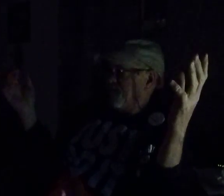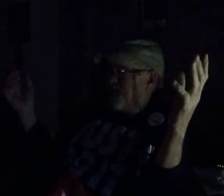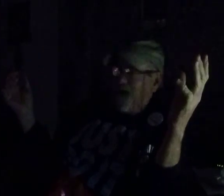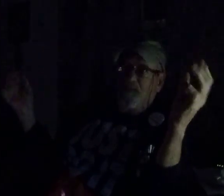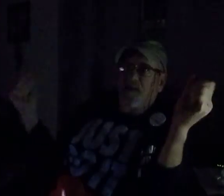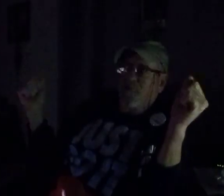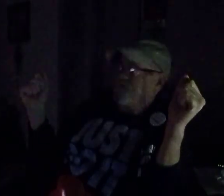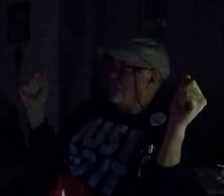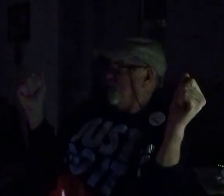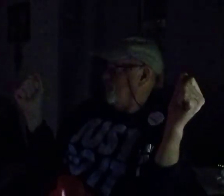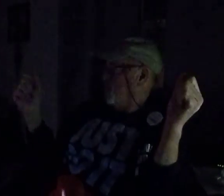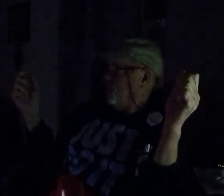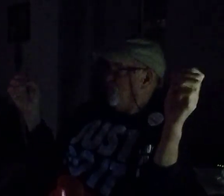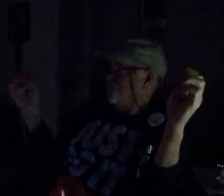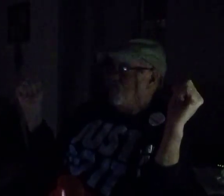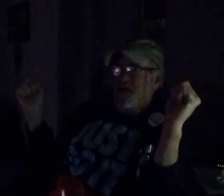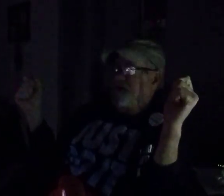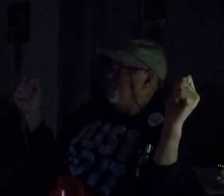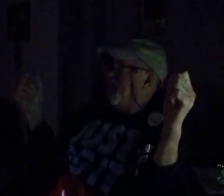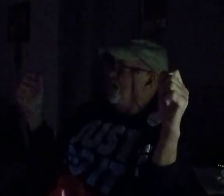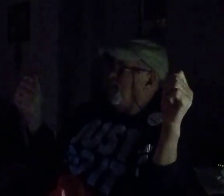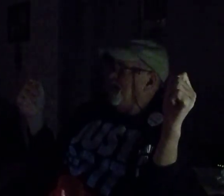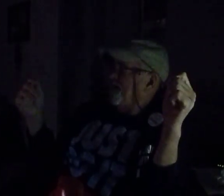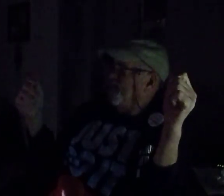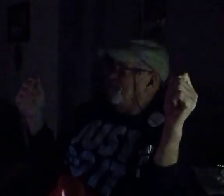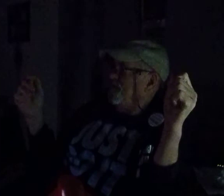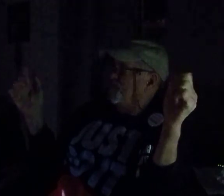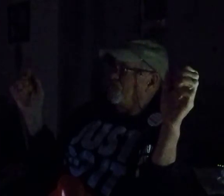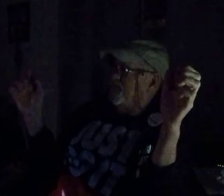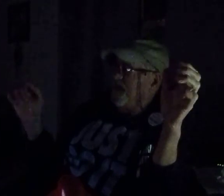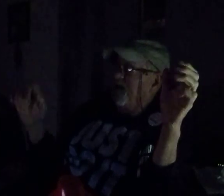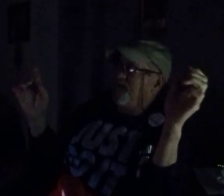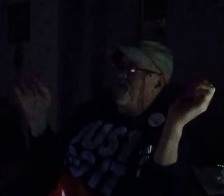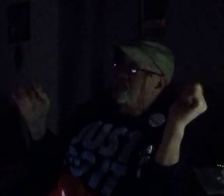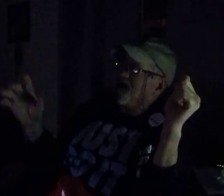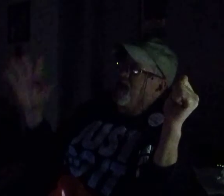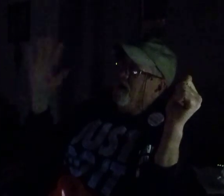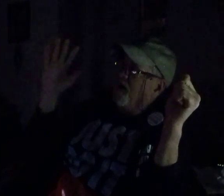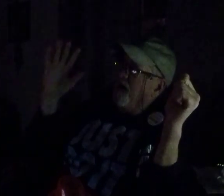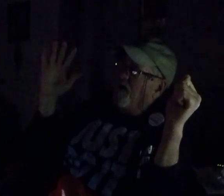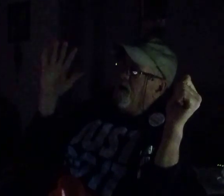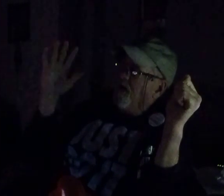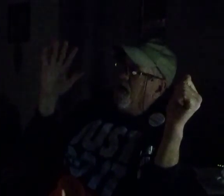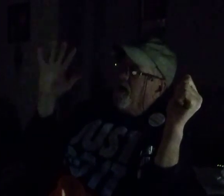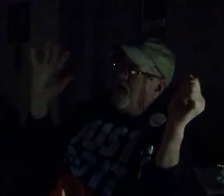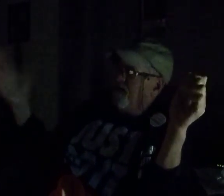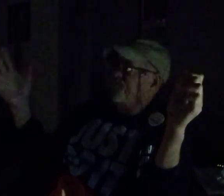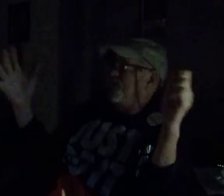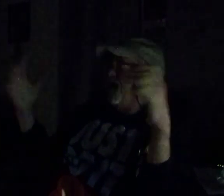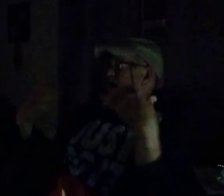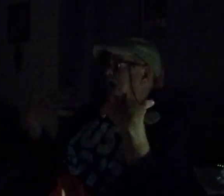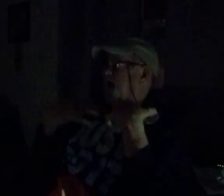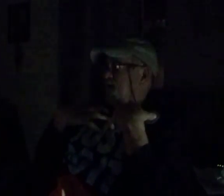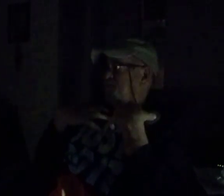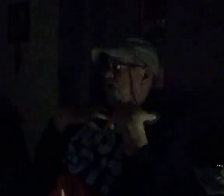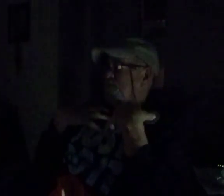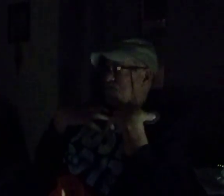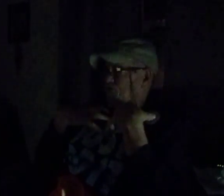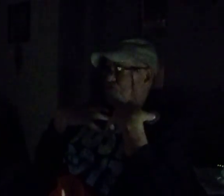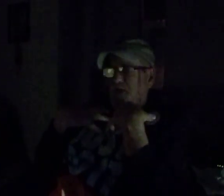Act like I'm turning, I'm moving 20. But anyway, that's another story, ADHD. If, I'm approached with